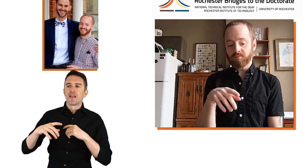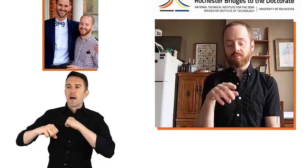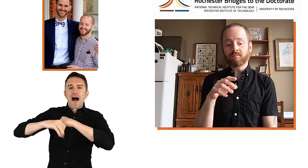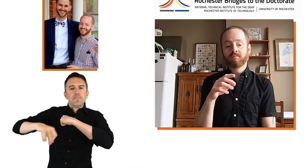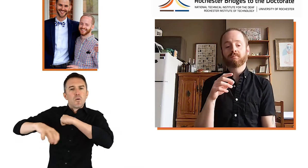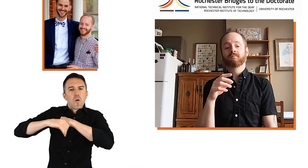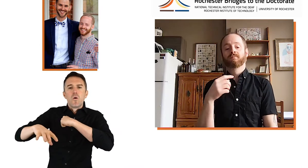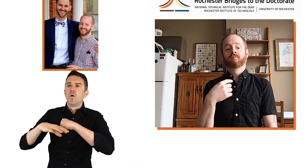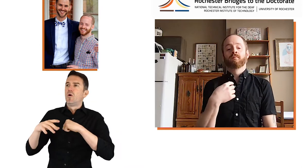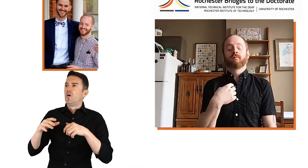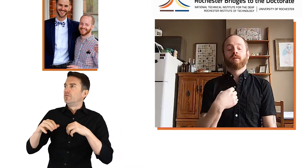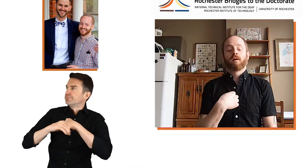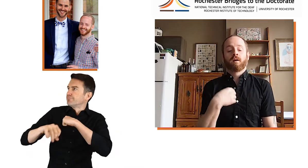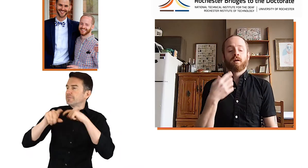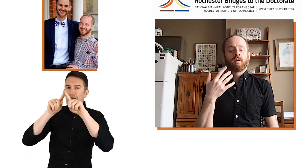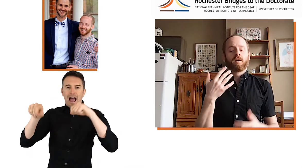relations.